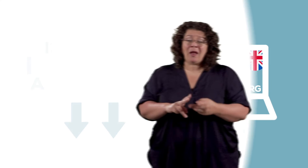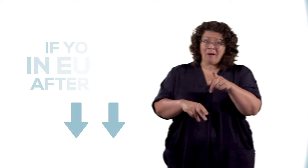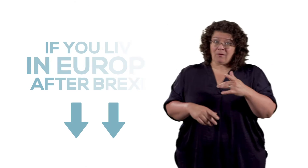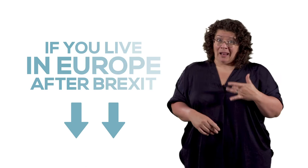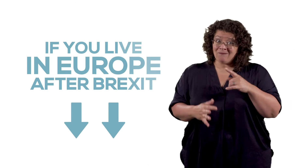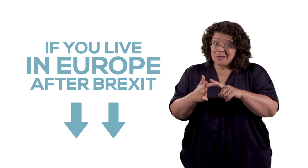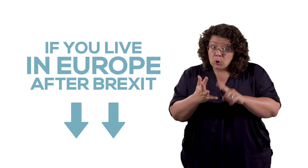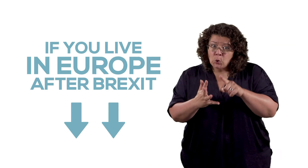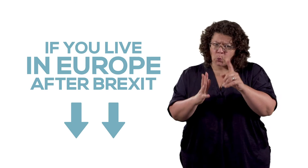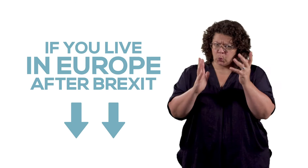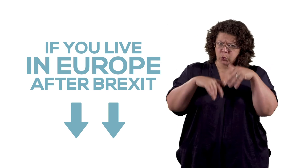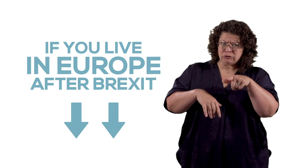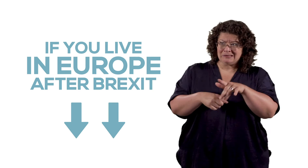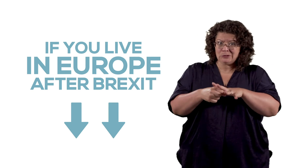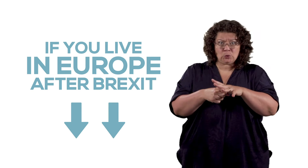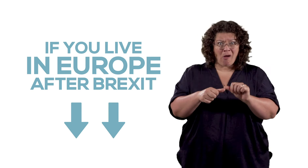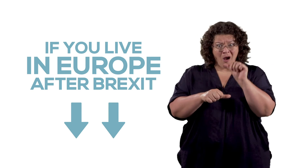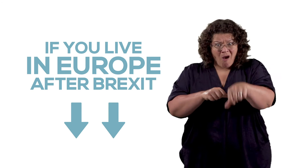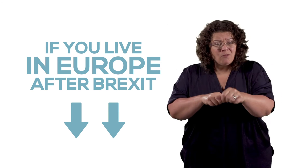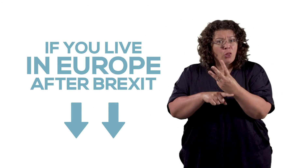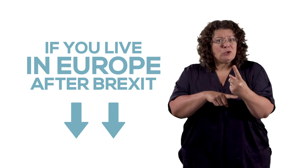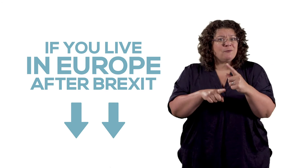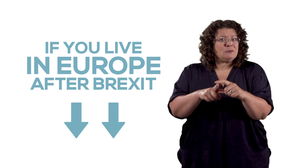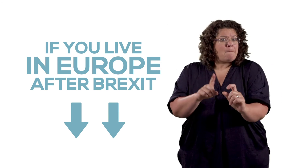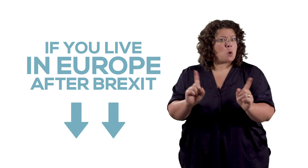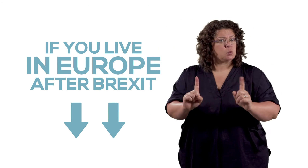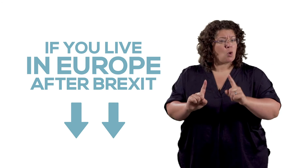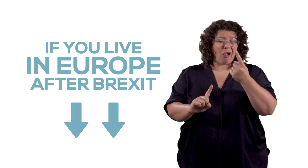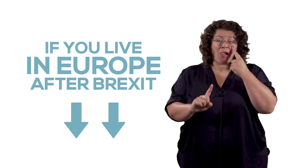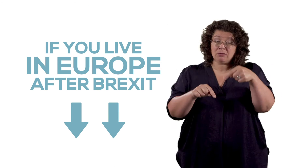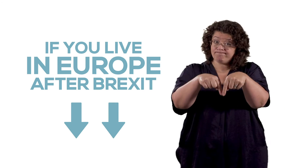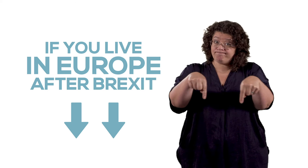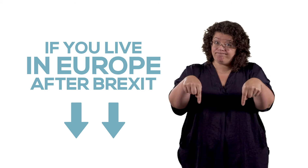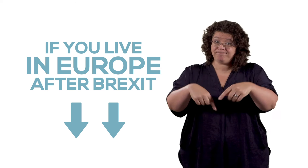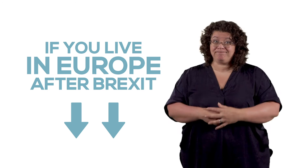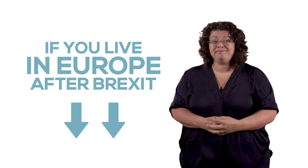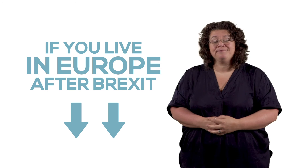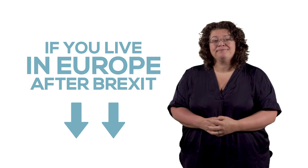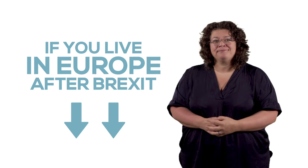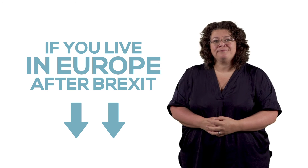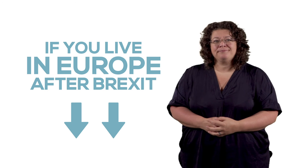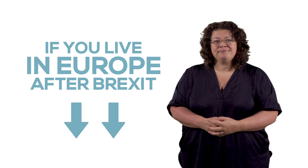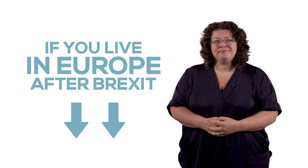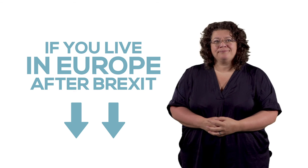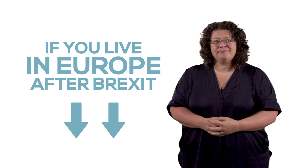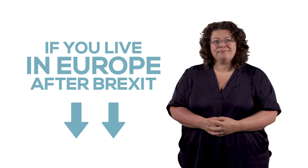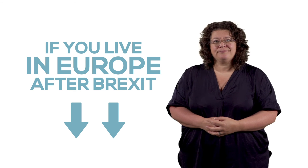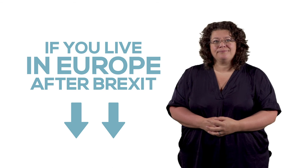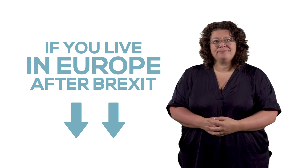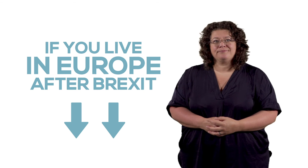If you are living in the EU and are worried about your situation after the 31st of December, follow the links in the description box